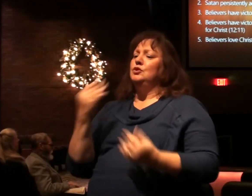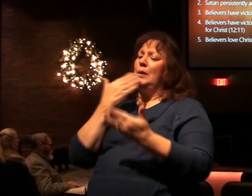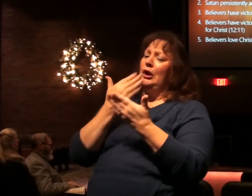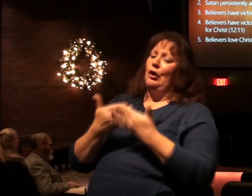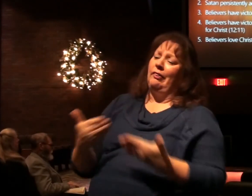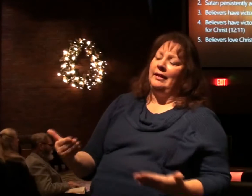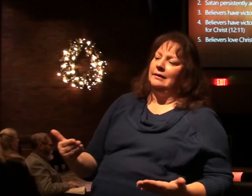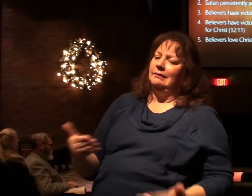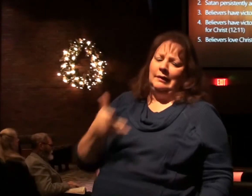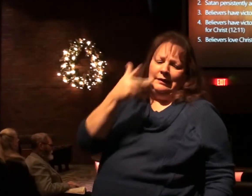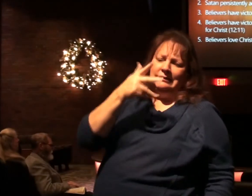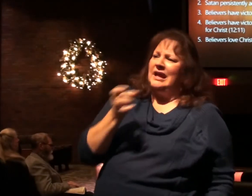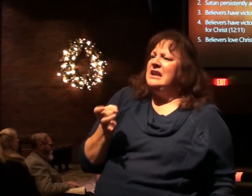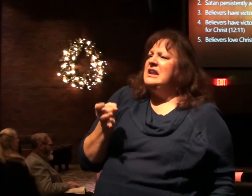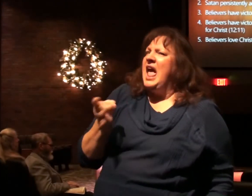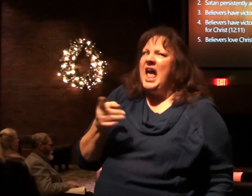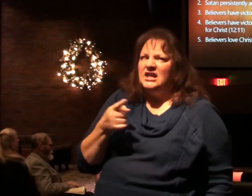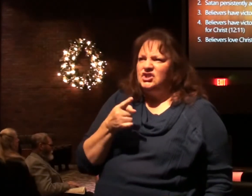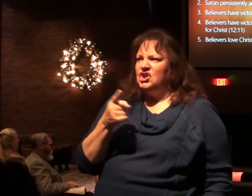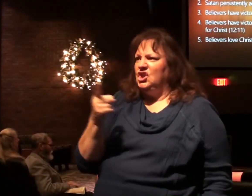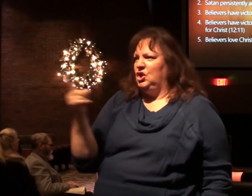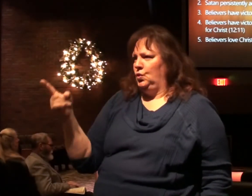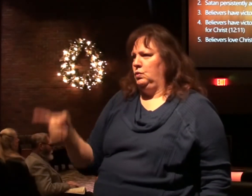things. the devil hates you.